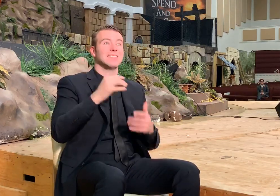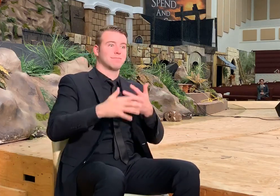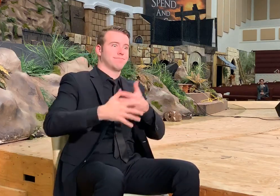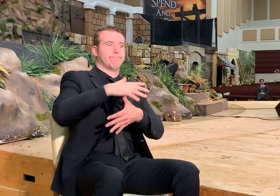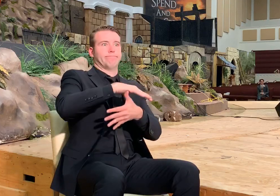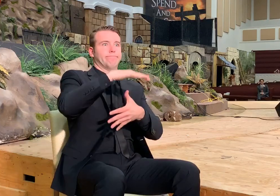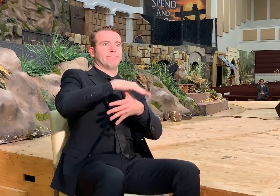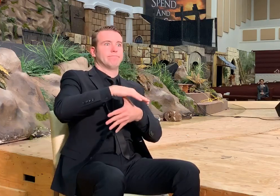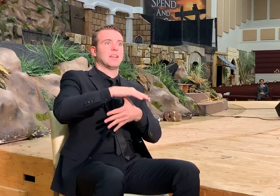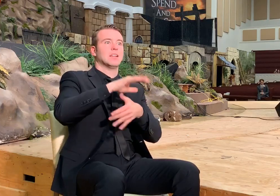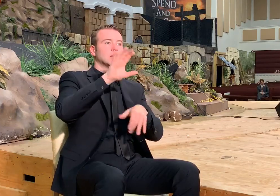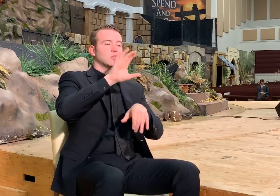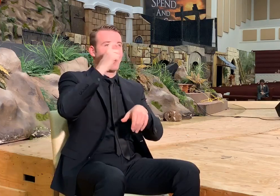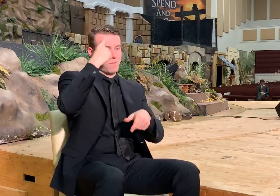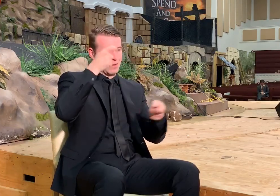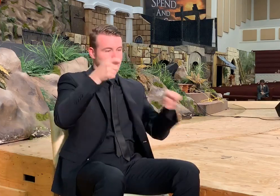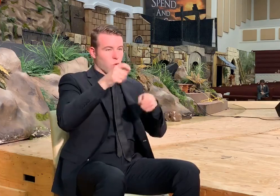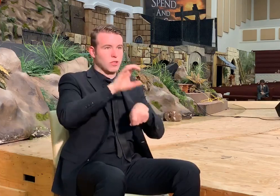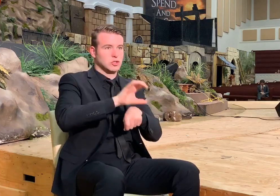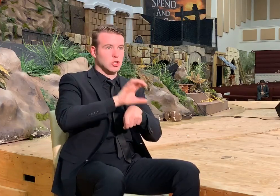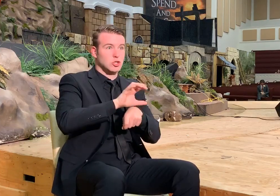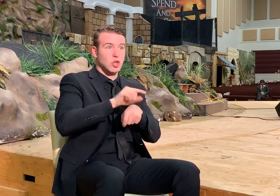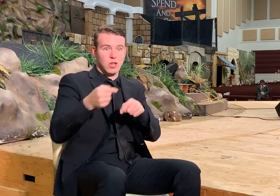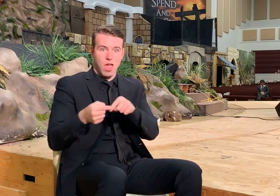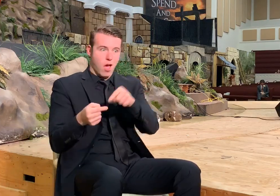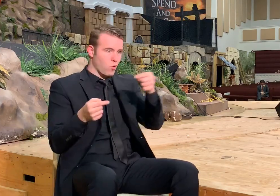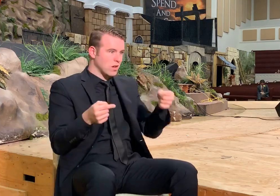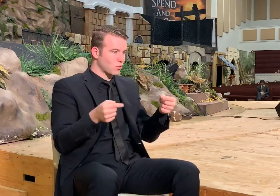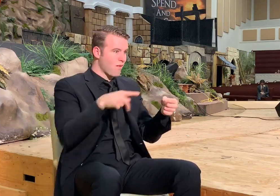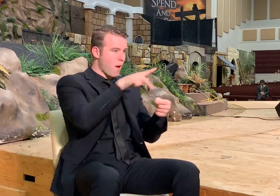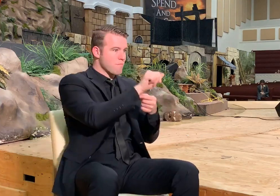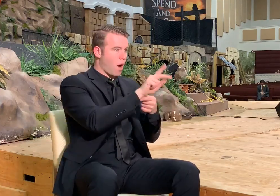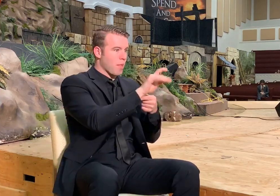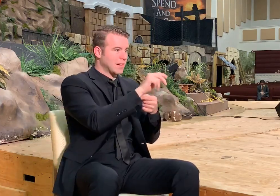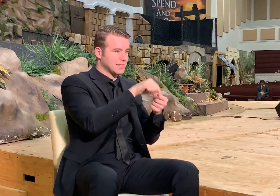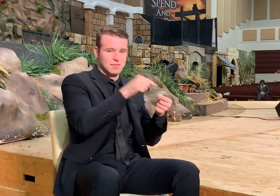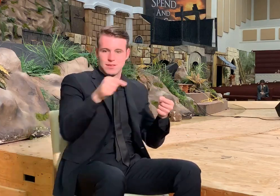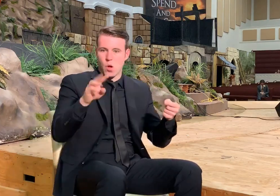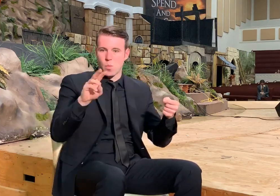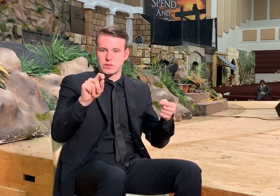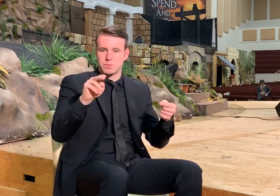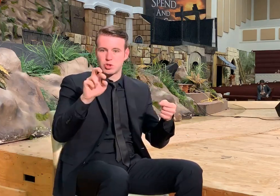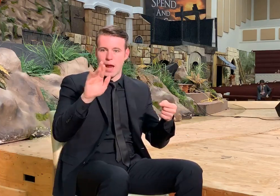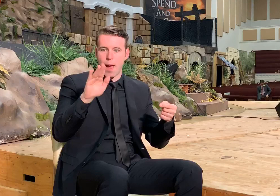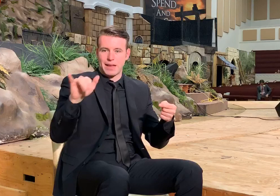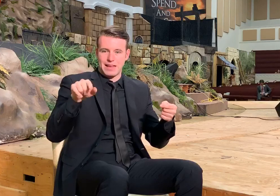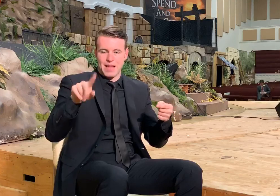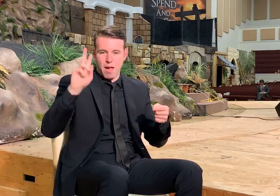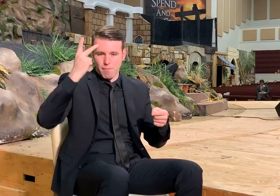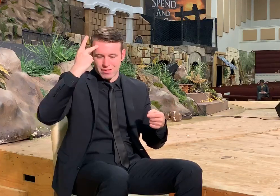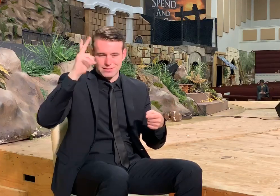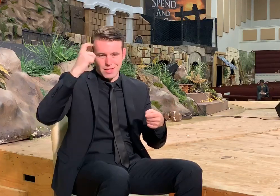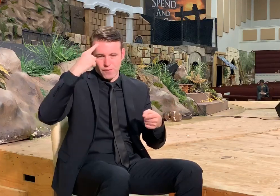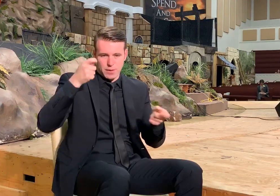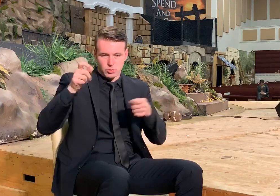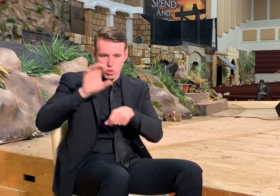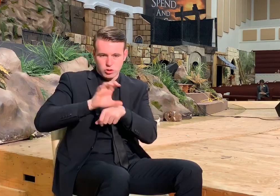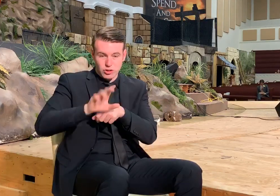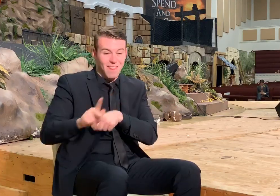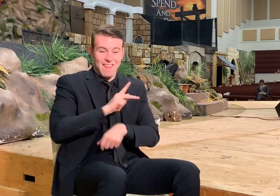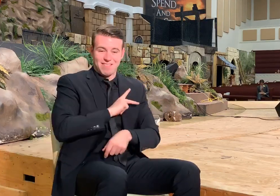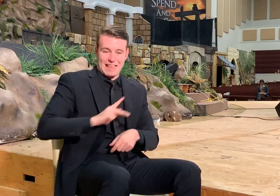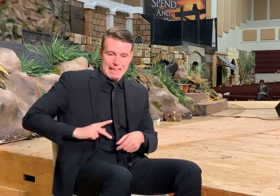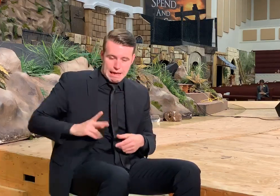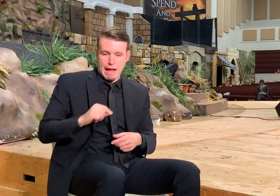which is a state church. And so it's across the street from Parliament. And it's where the kings